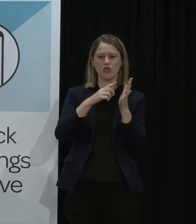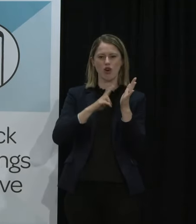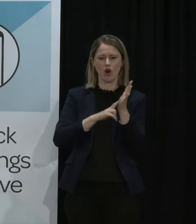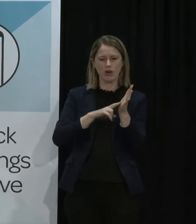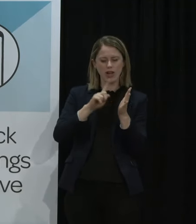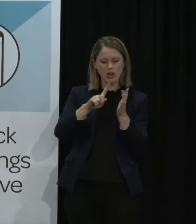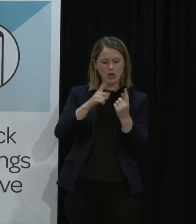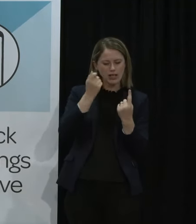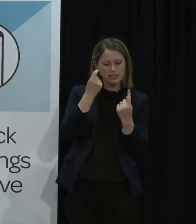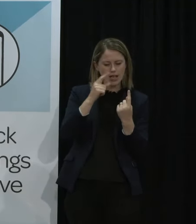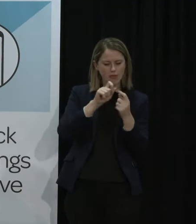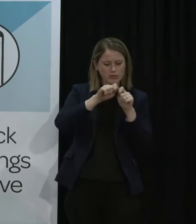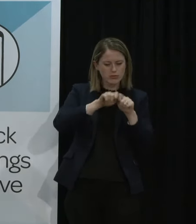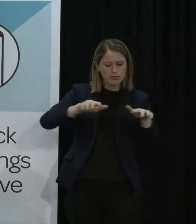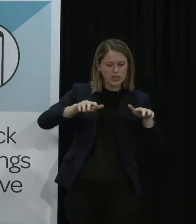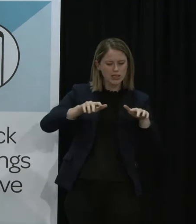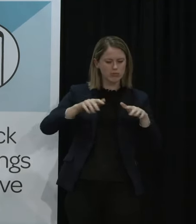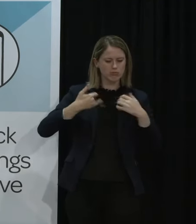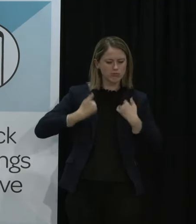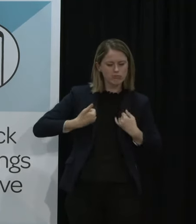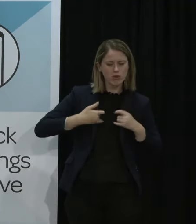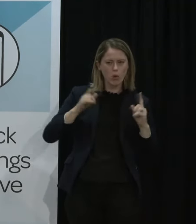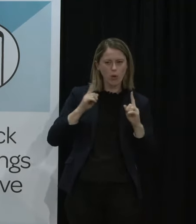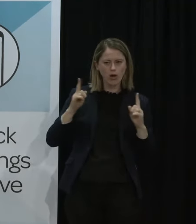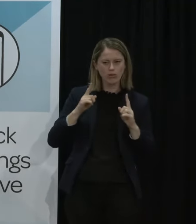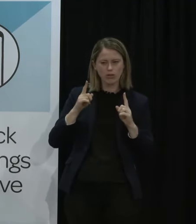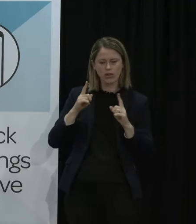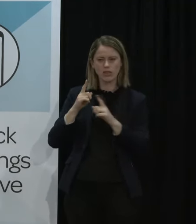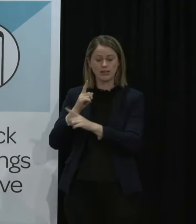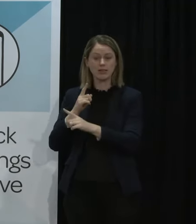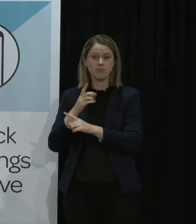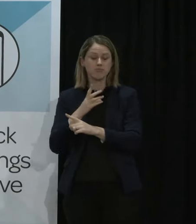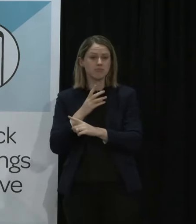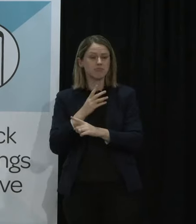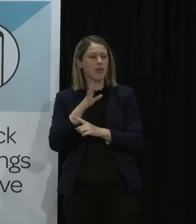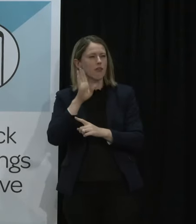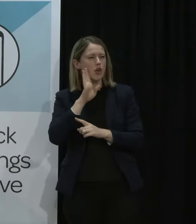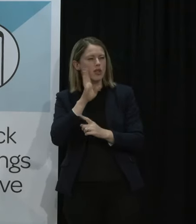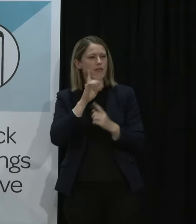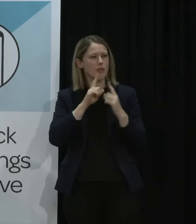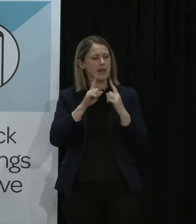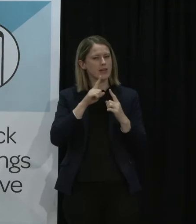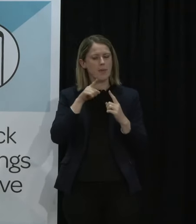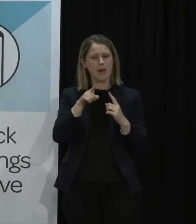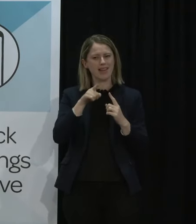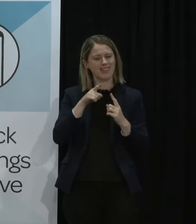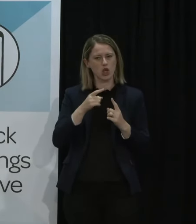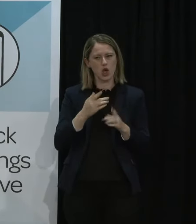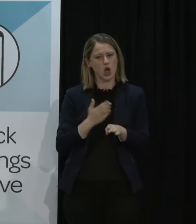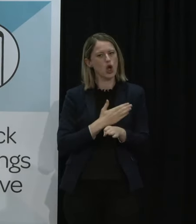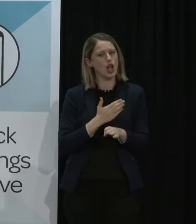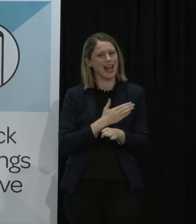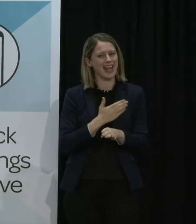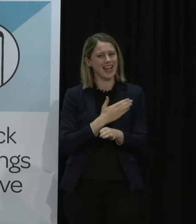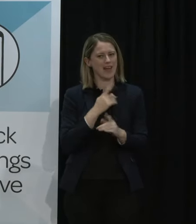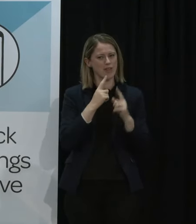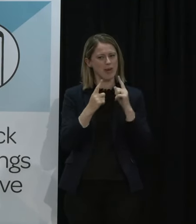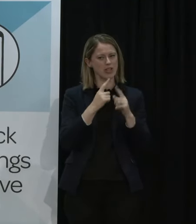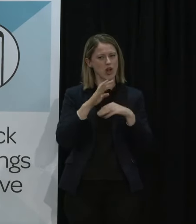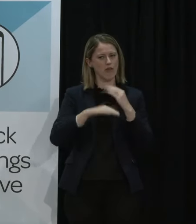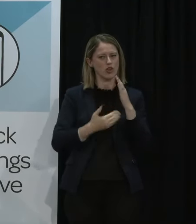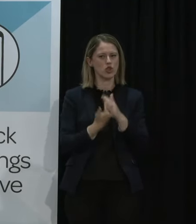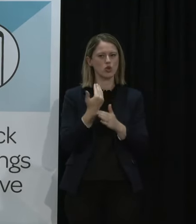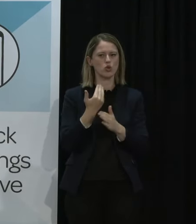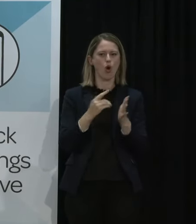I've heard some modelers assumptions around this but it's very preliminary so I'd be a bit hesitant